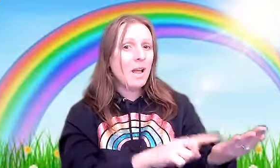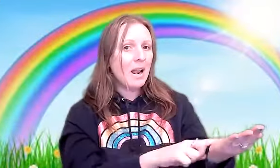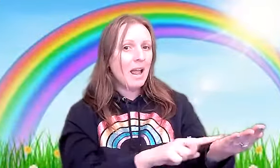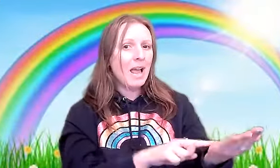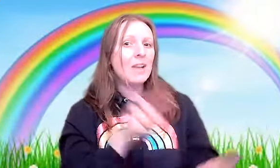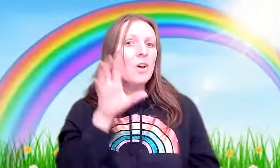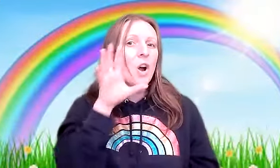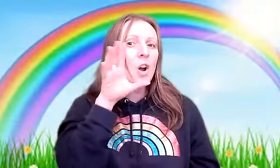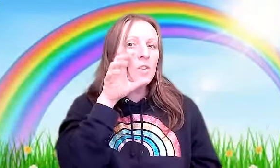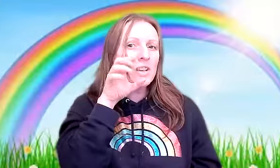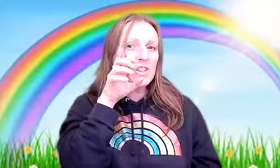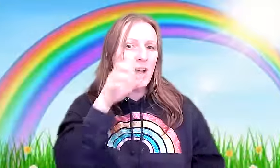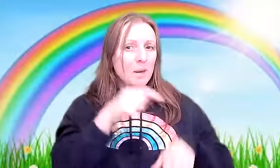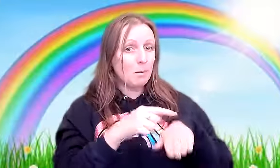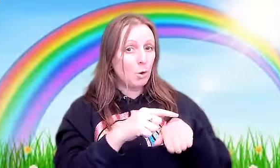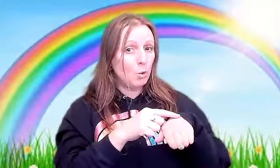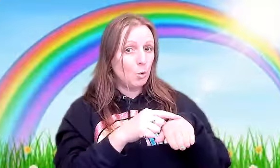and orange and blue,